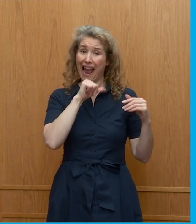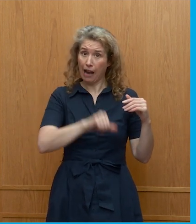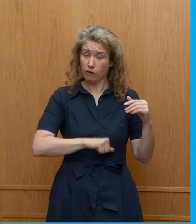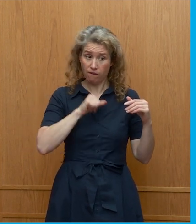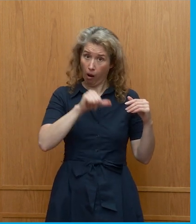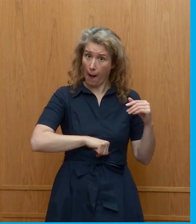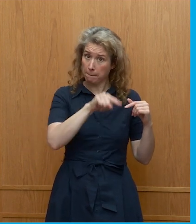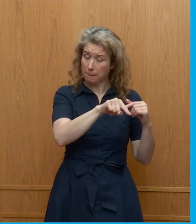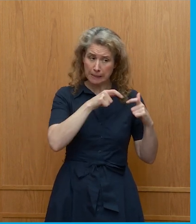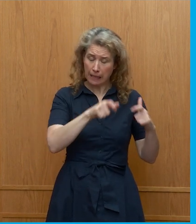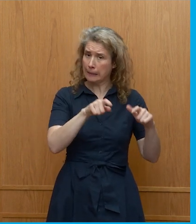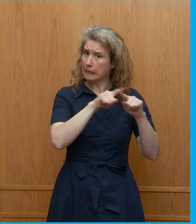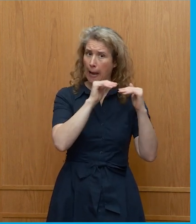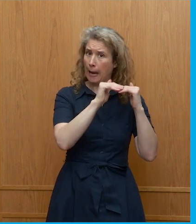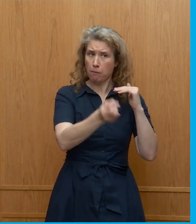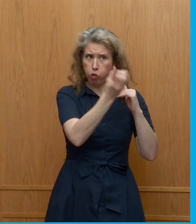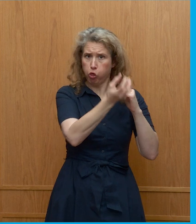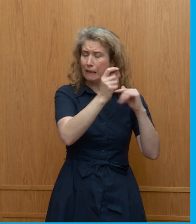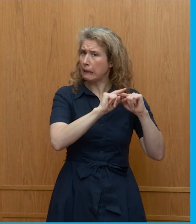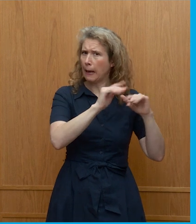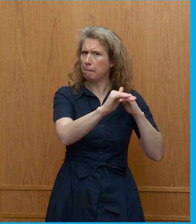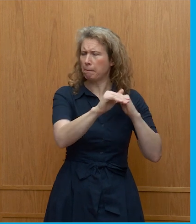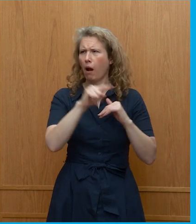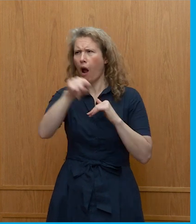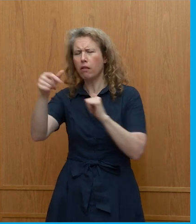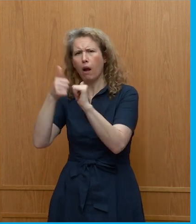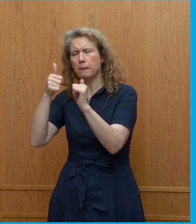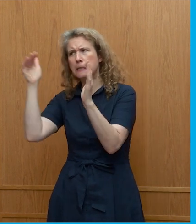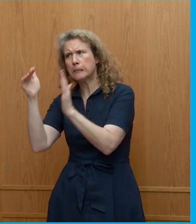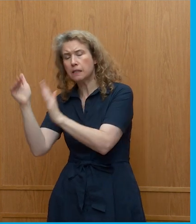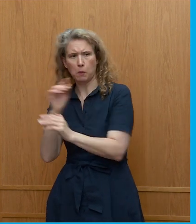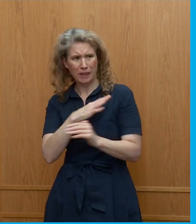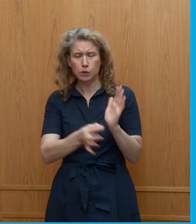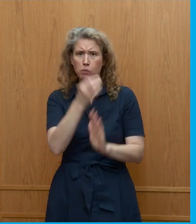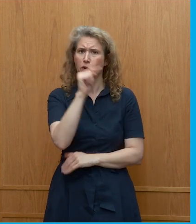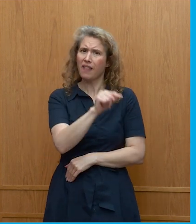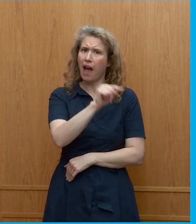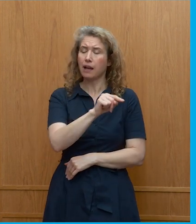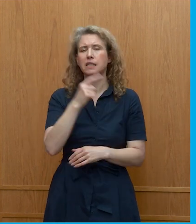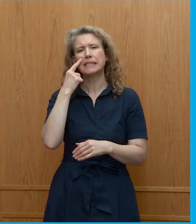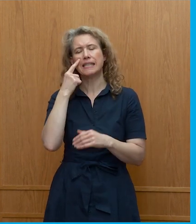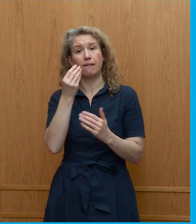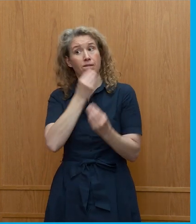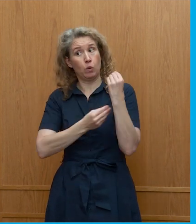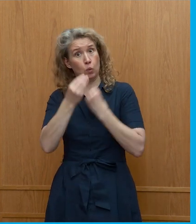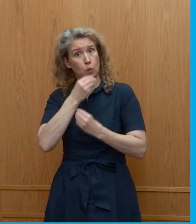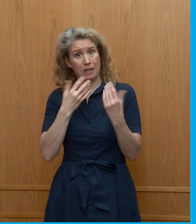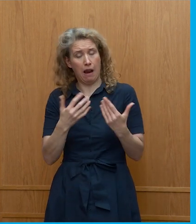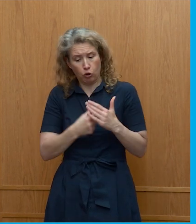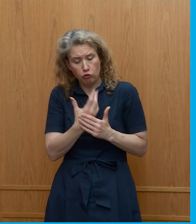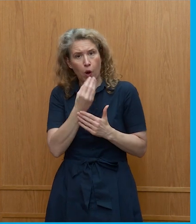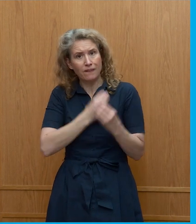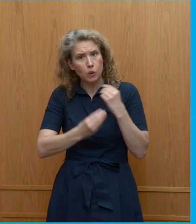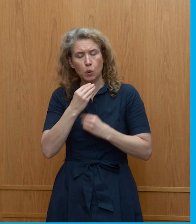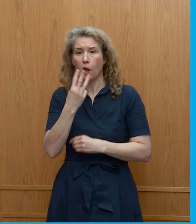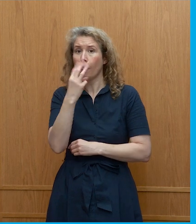and transport. And that's exactly where we need to make progress. If you look at the food we're eating, we're producing, like